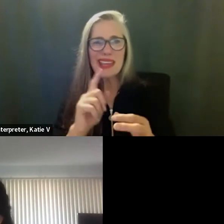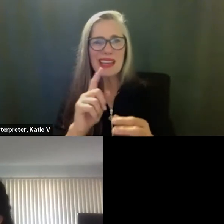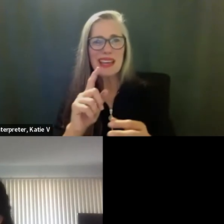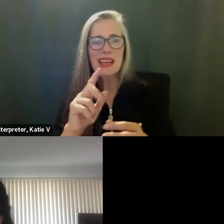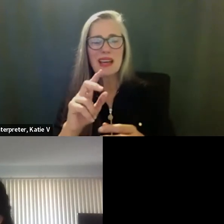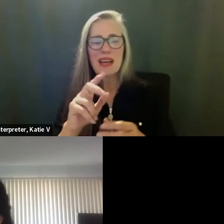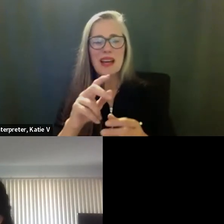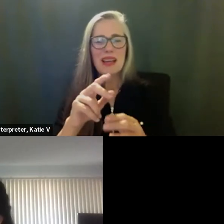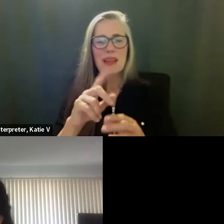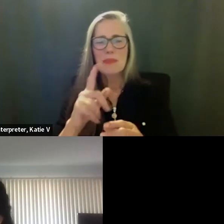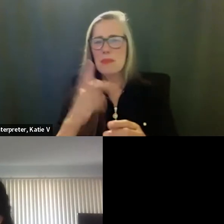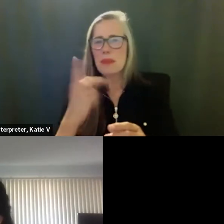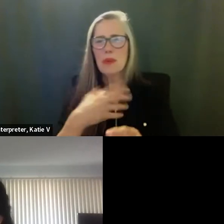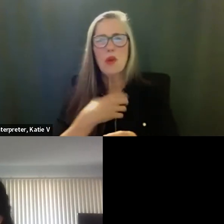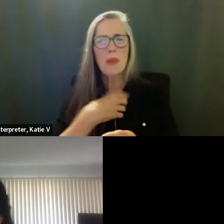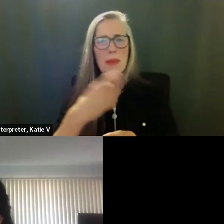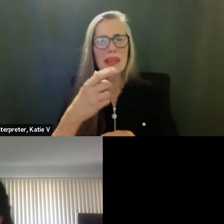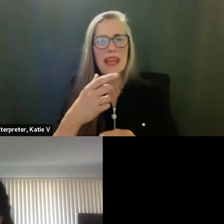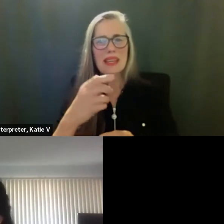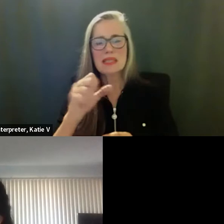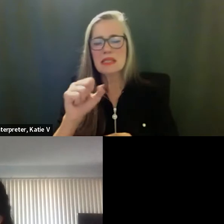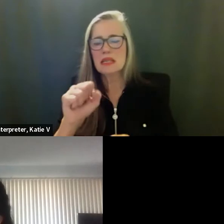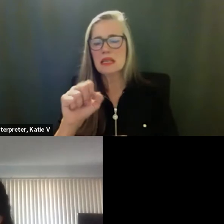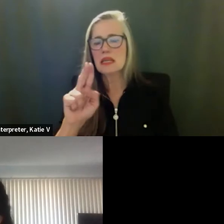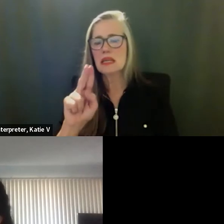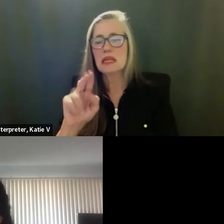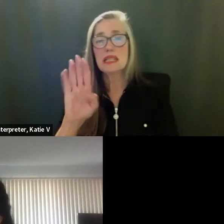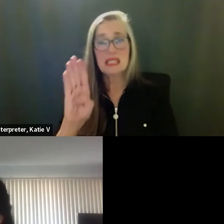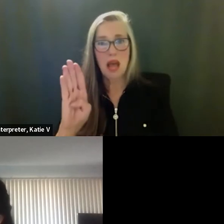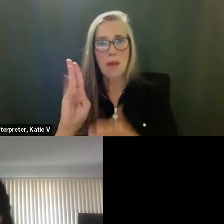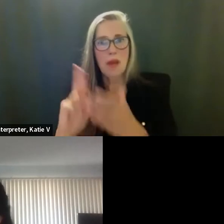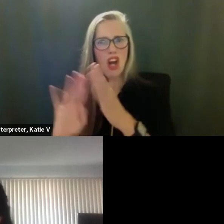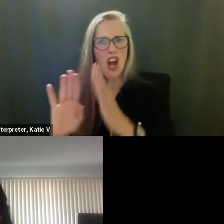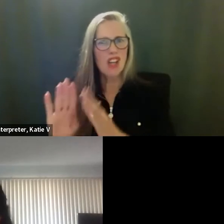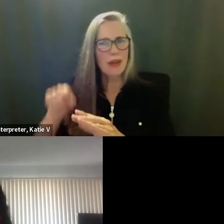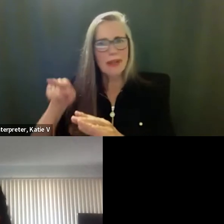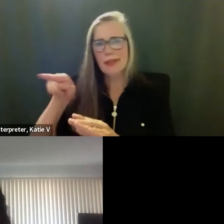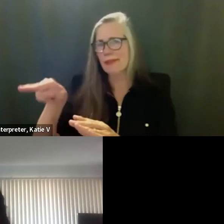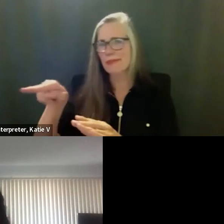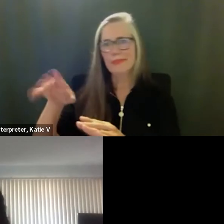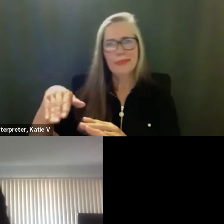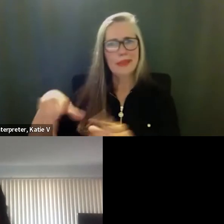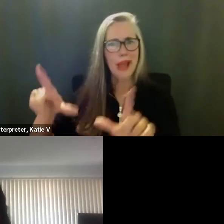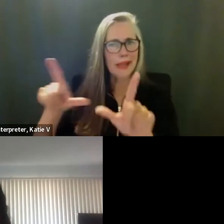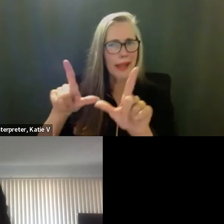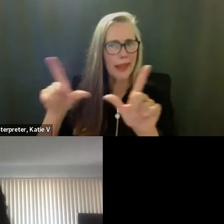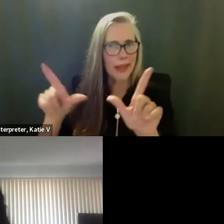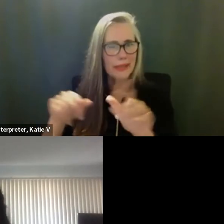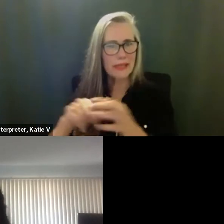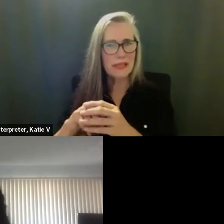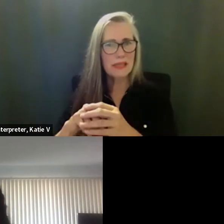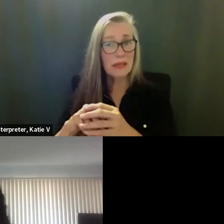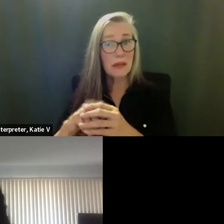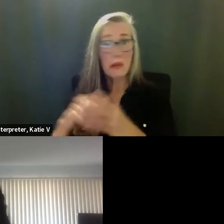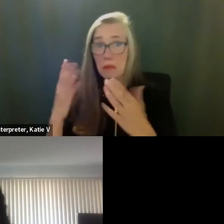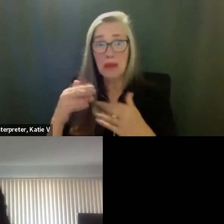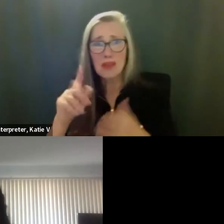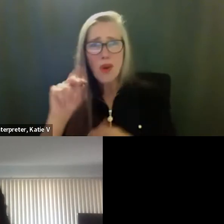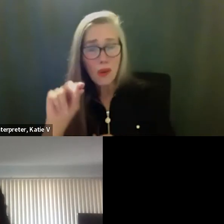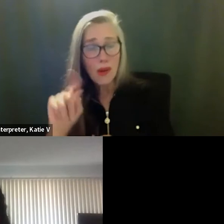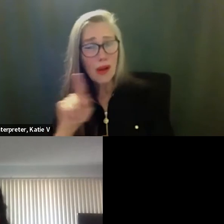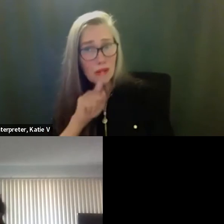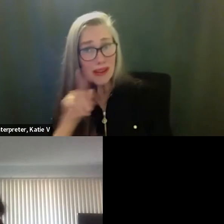subcontractor, uh, who was supposedly not licensed, uh, but it turned out to be that they were.